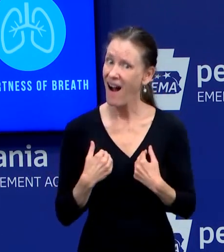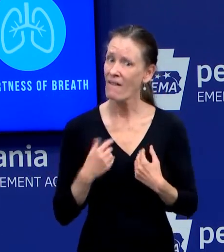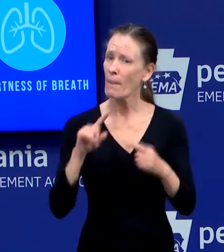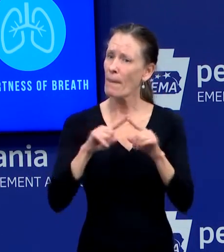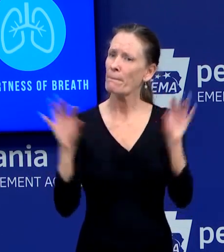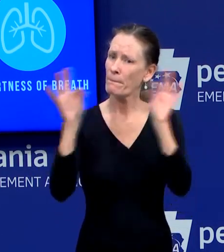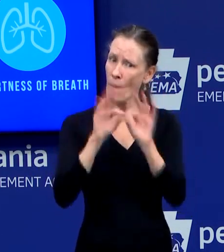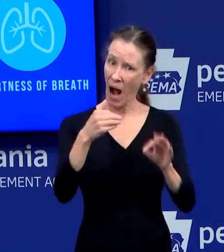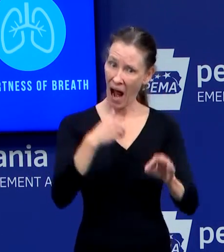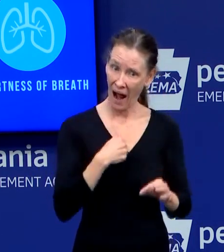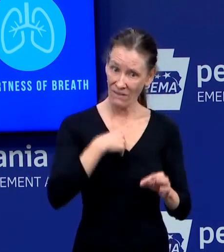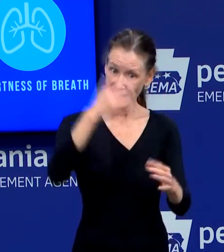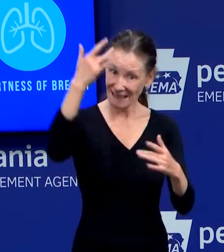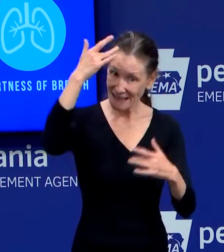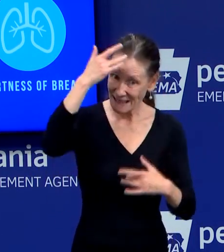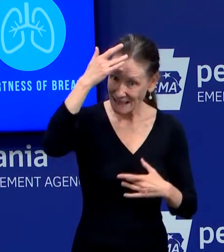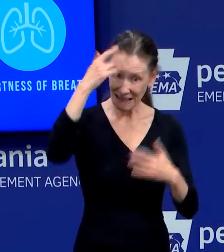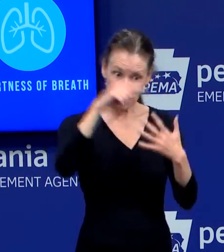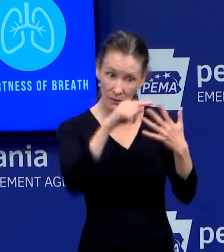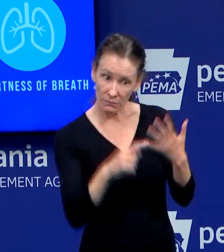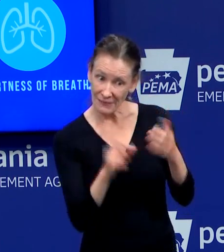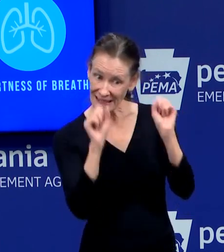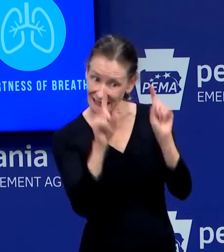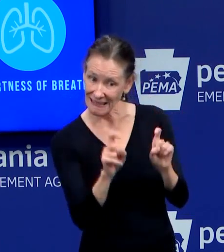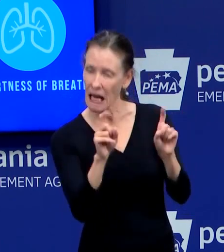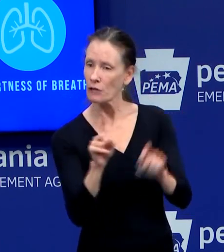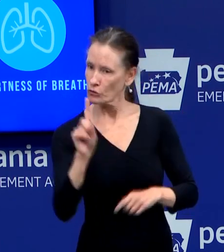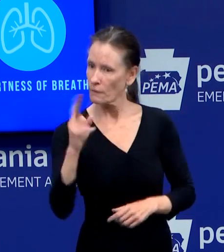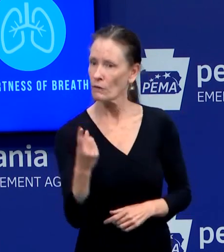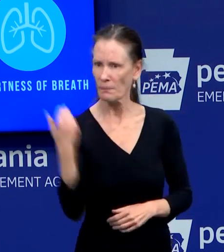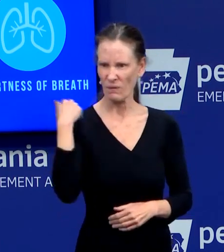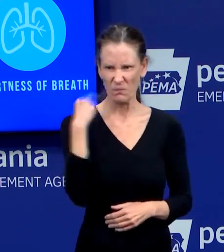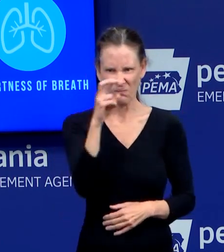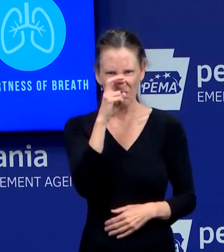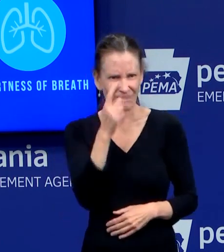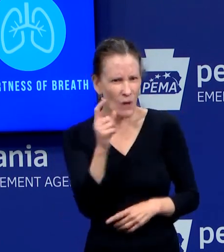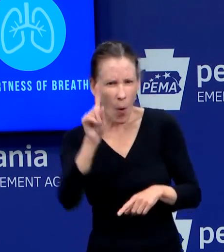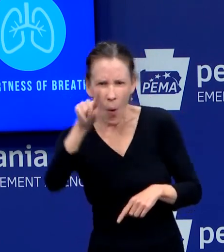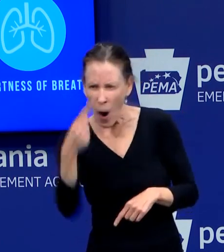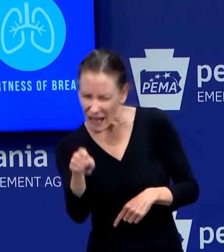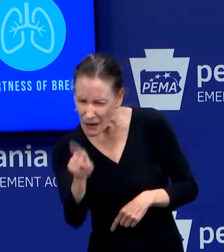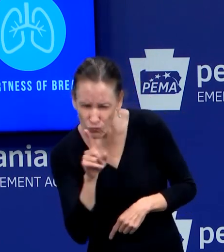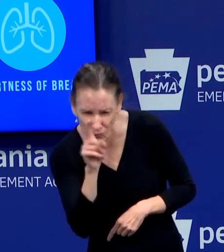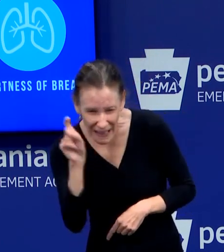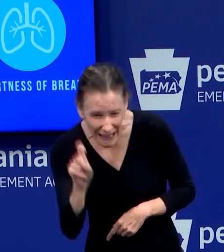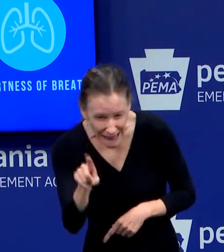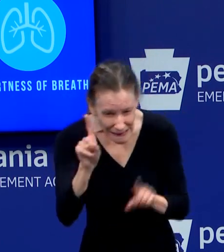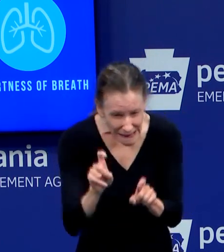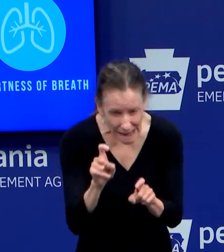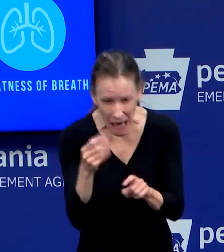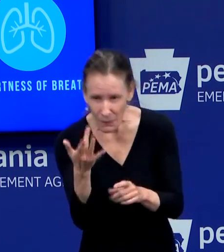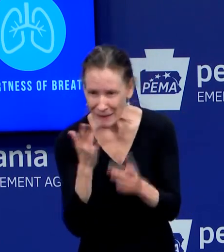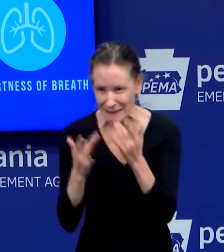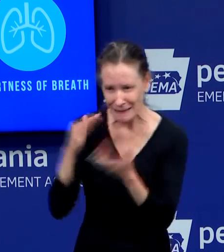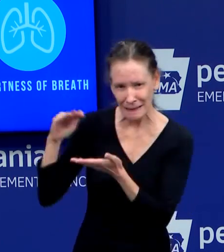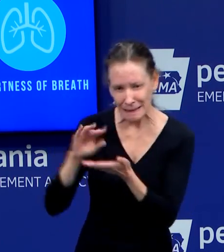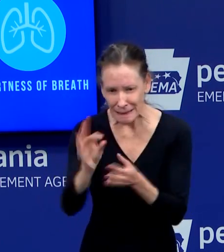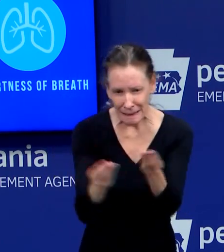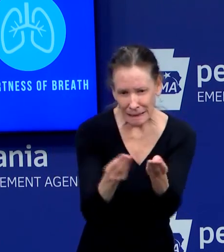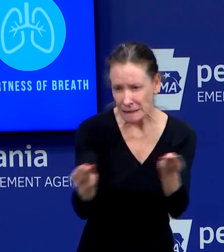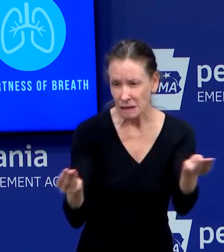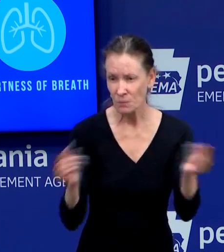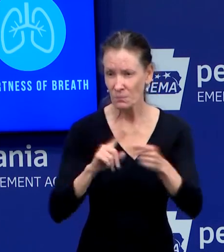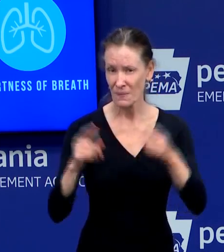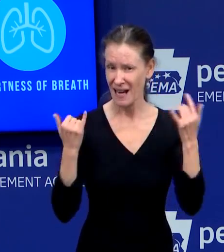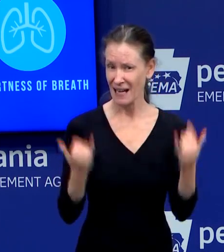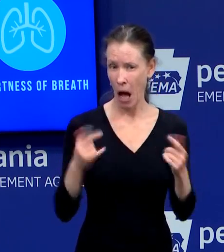So I, I think I'm being pretty clear that, that we are able to test anyone that has symptoms consistent with COVID-19, either through